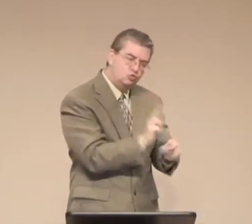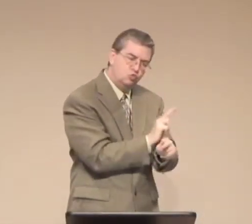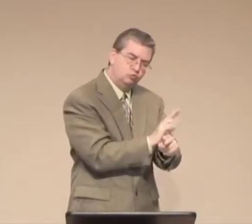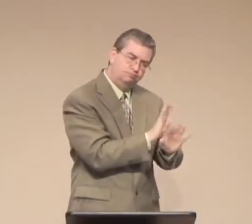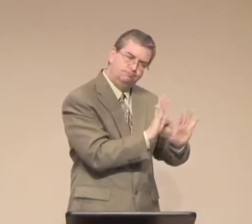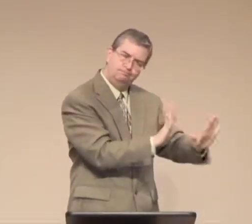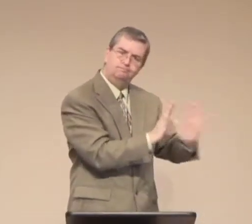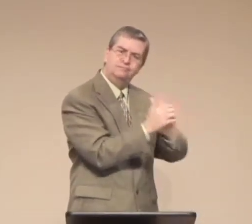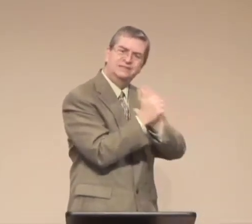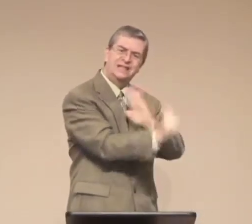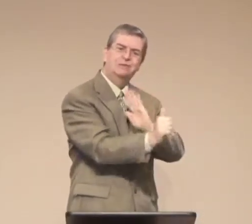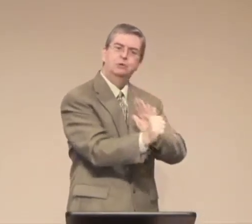home.